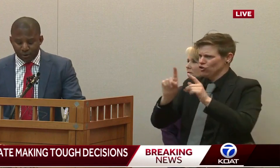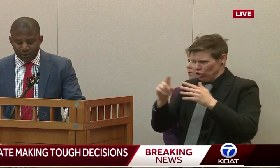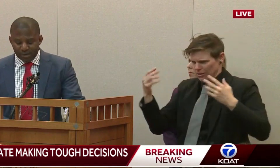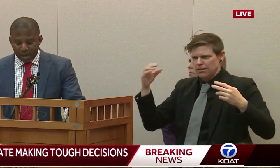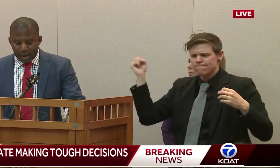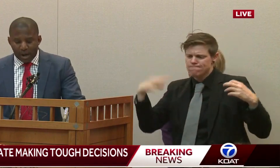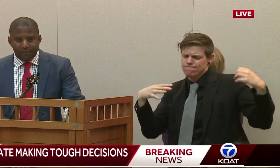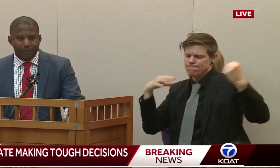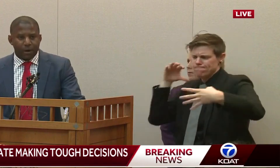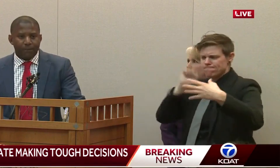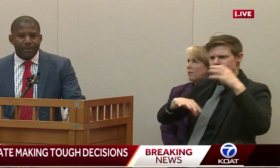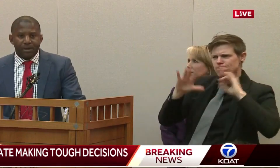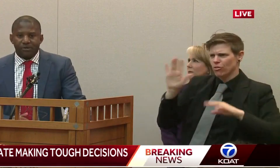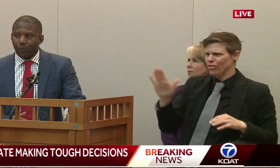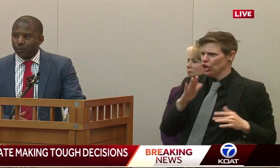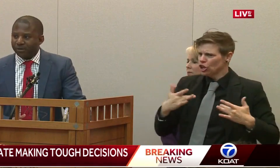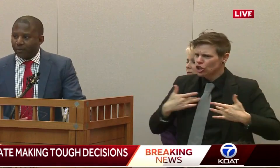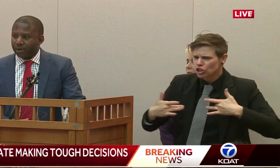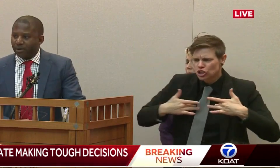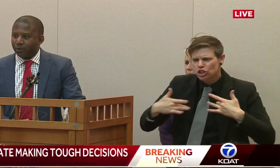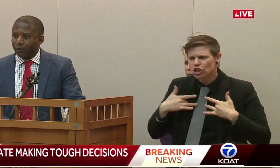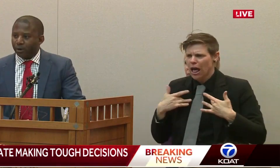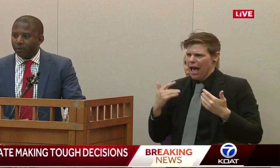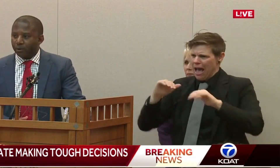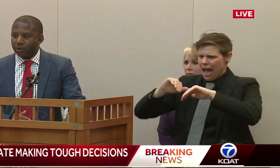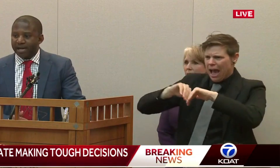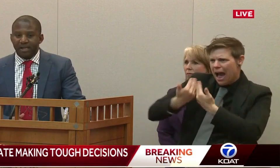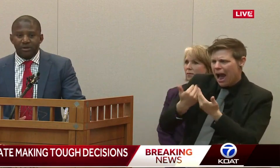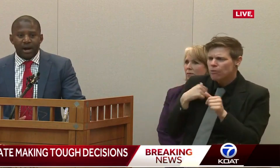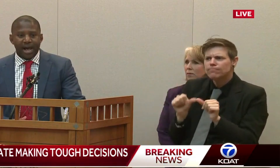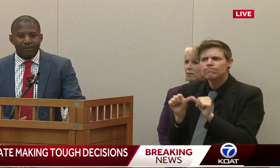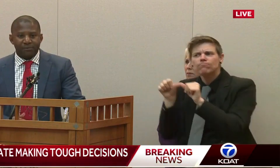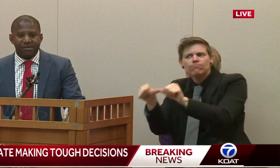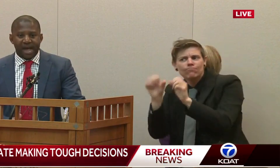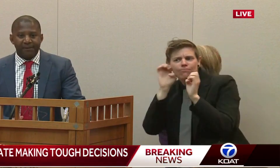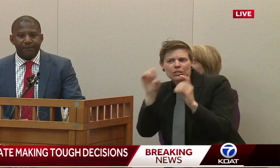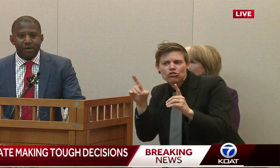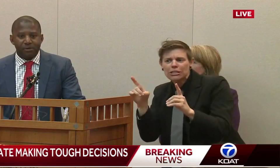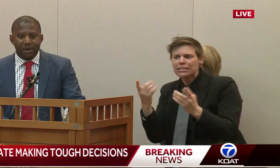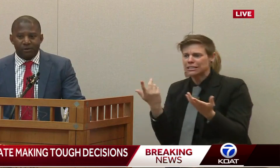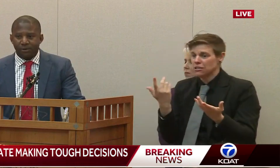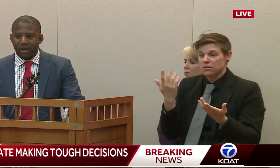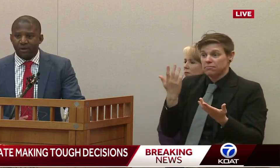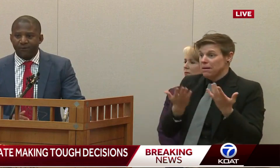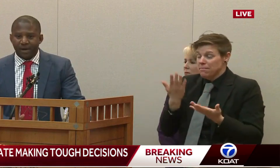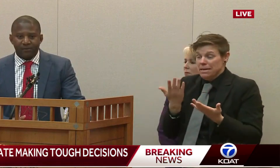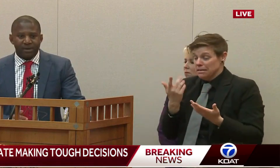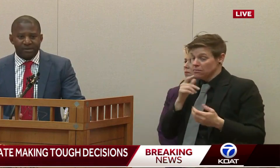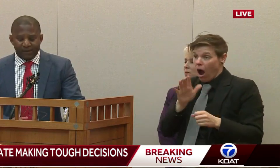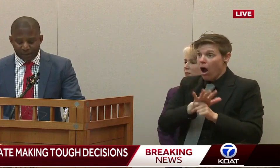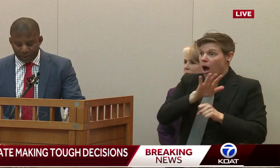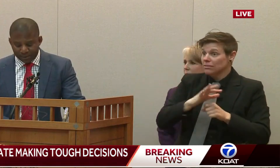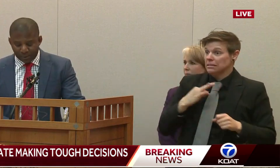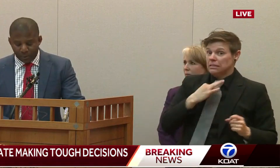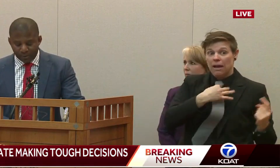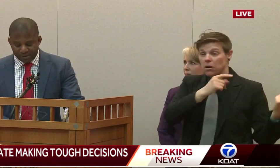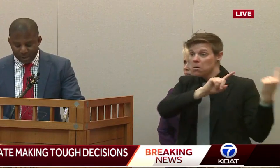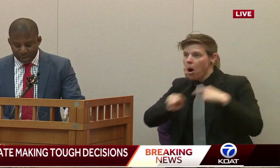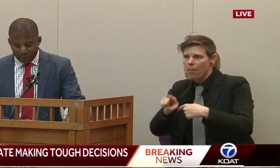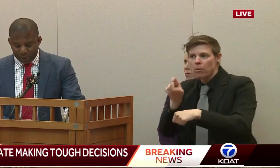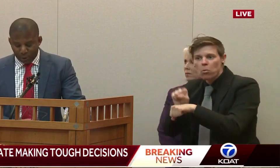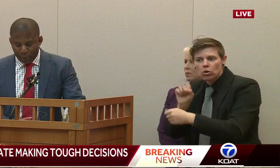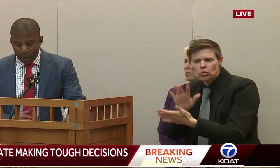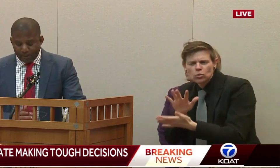operational issues from schools that we knew were likely to not have enough staff to make sure that they could effectively and safely run the